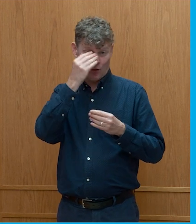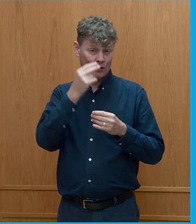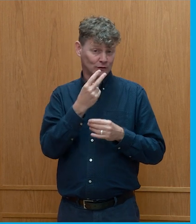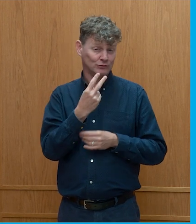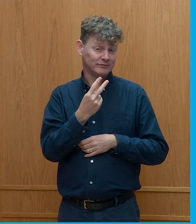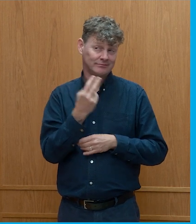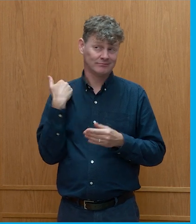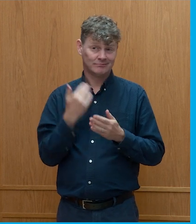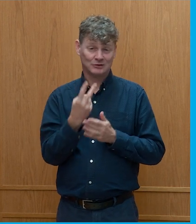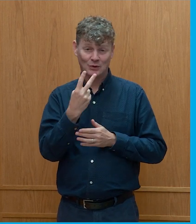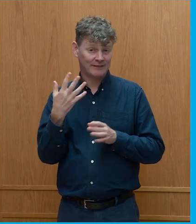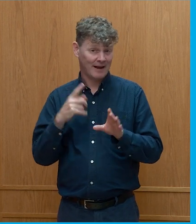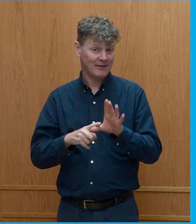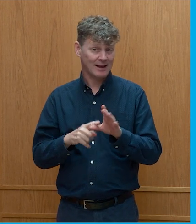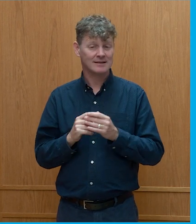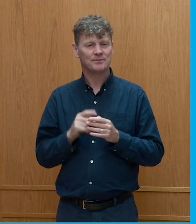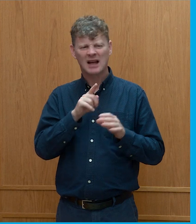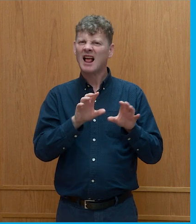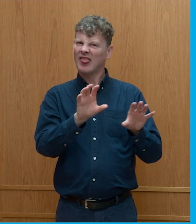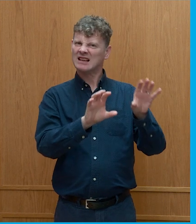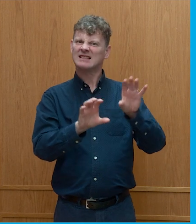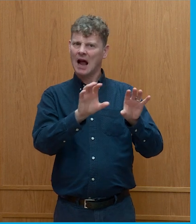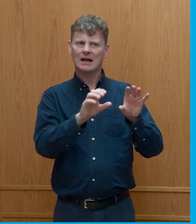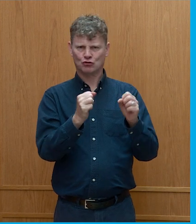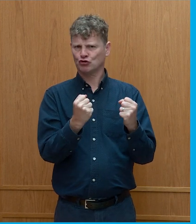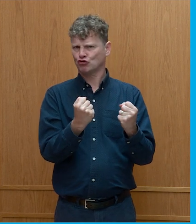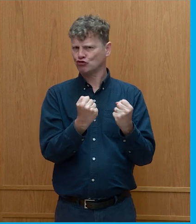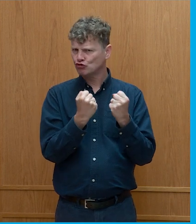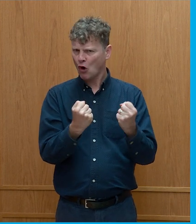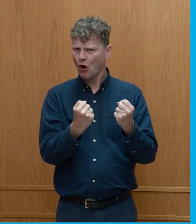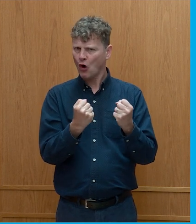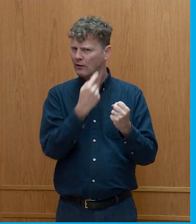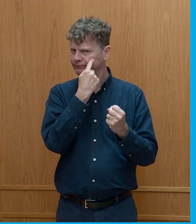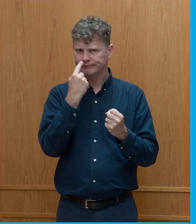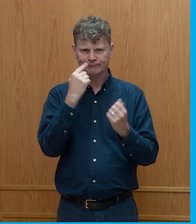is because the science is so strong on this and so well understood,